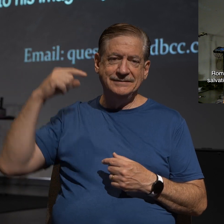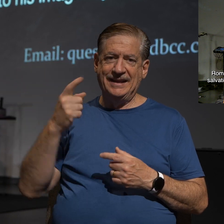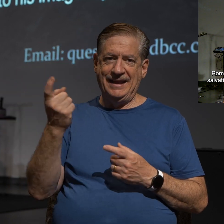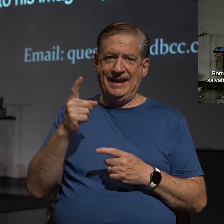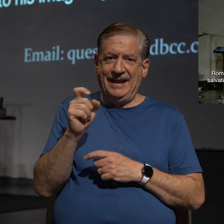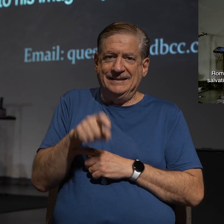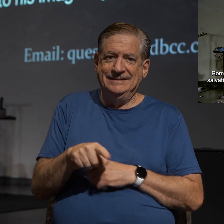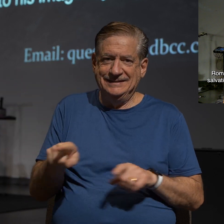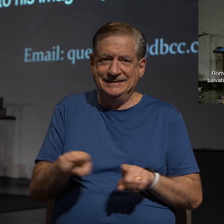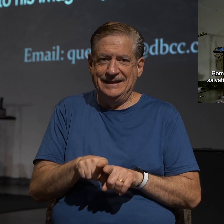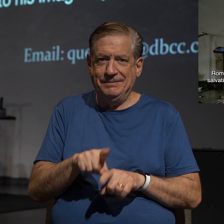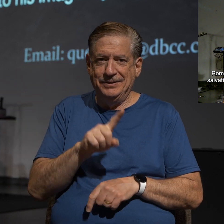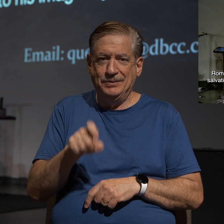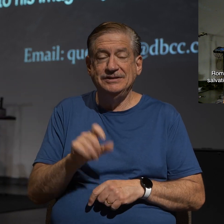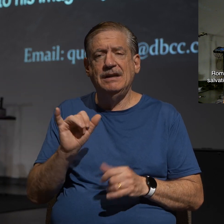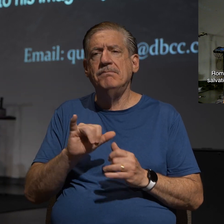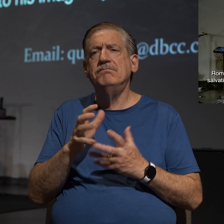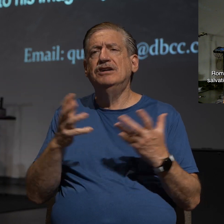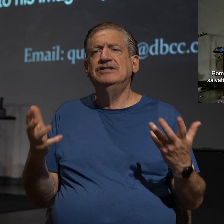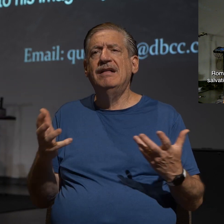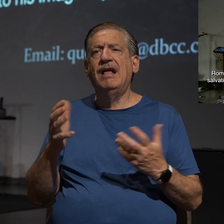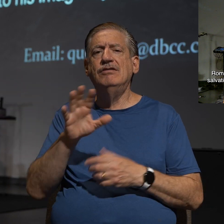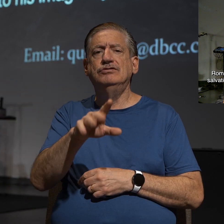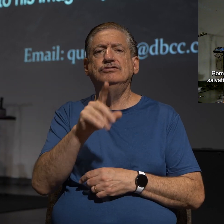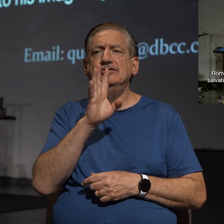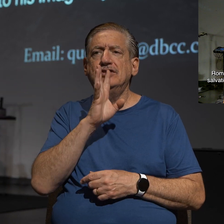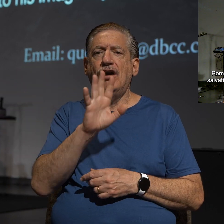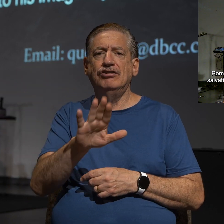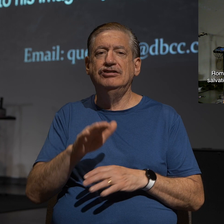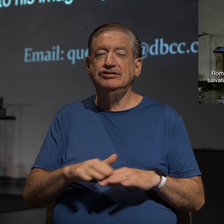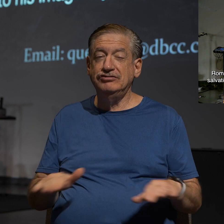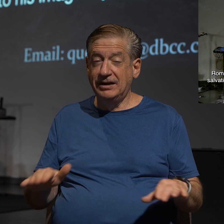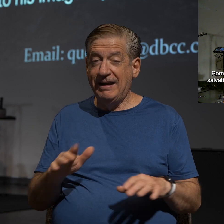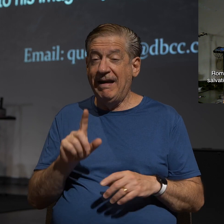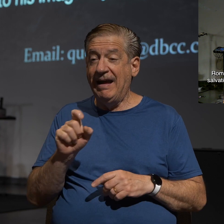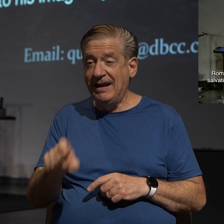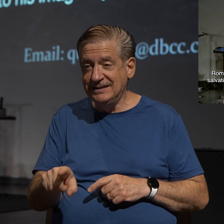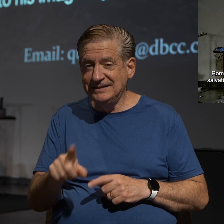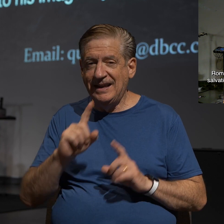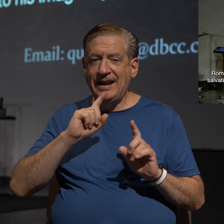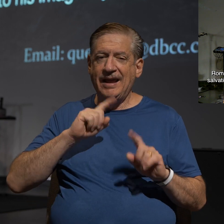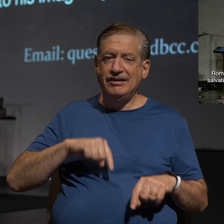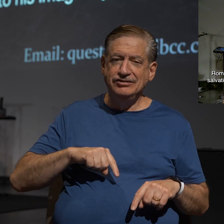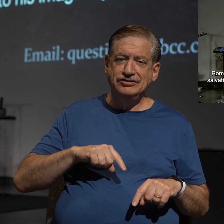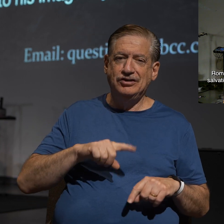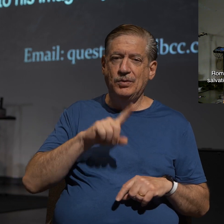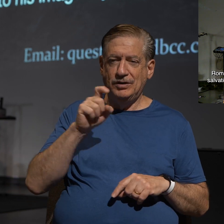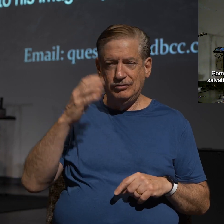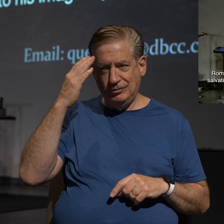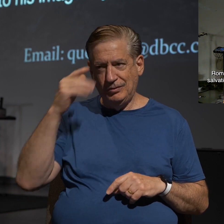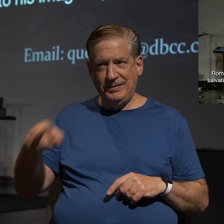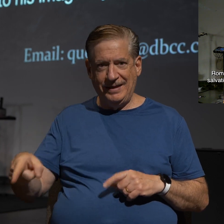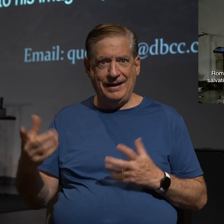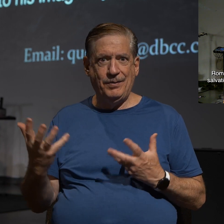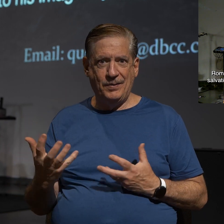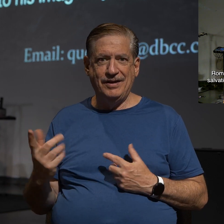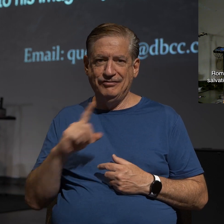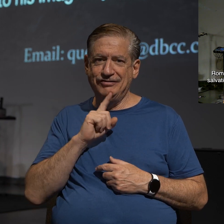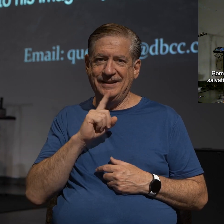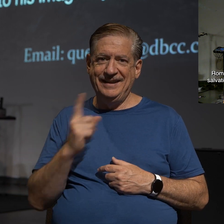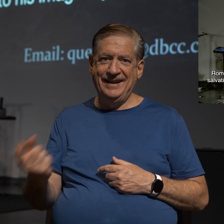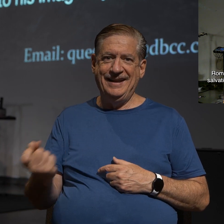much like when you're talking to your children and you ask and answer the question that you know they want to ask you.